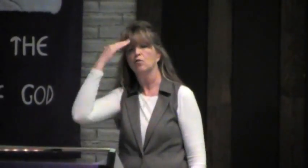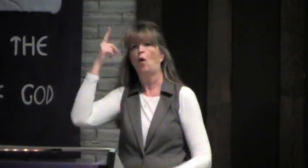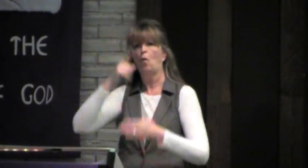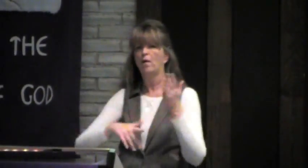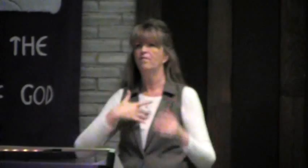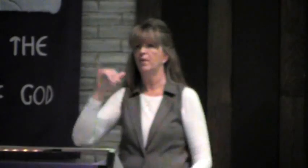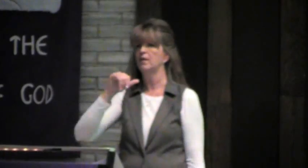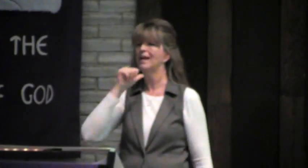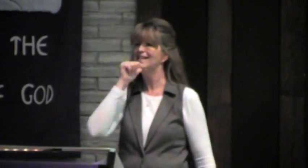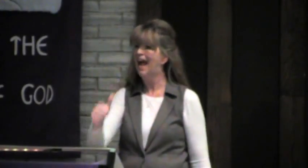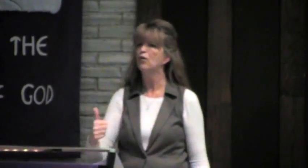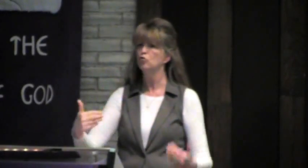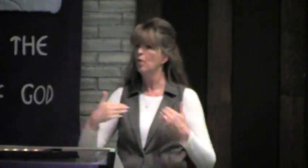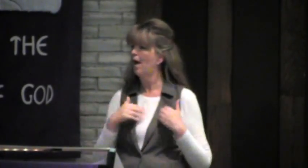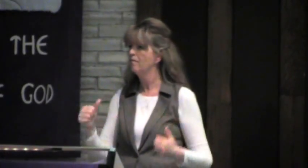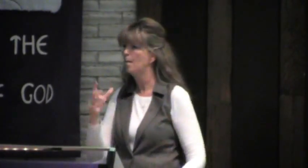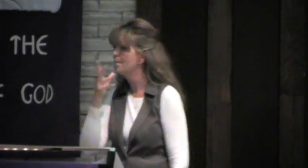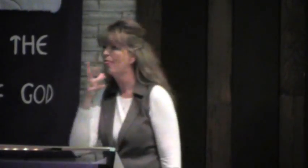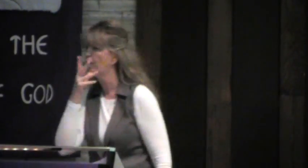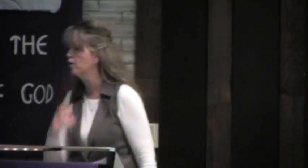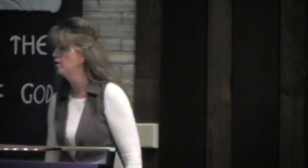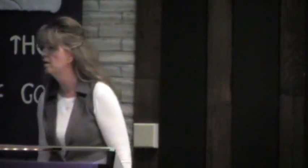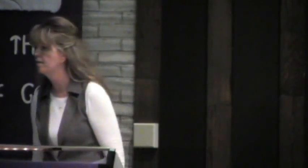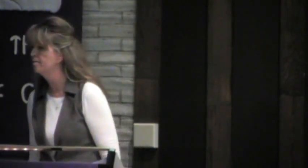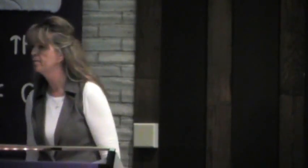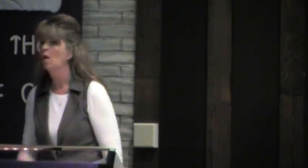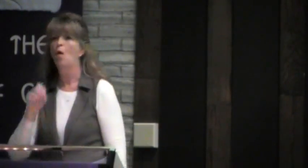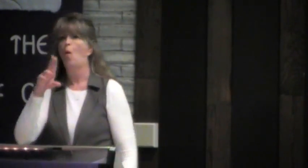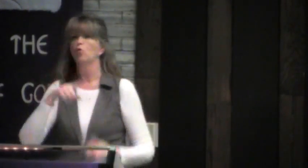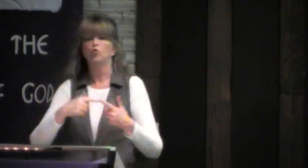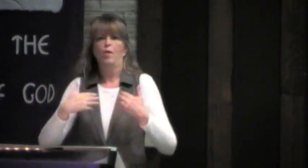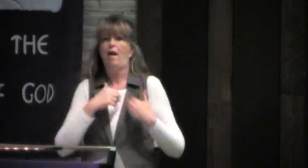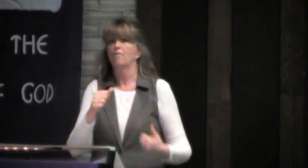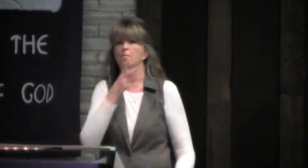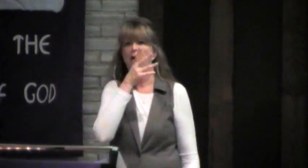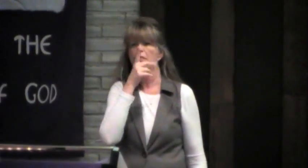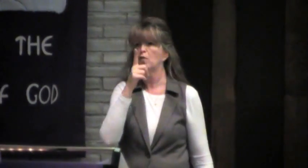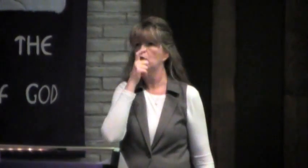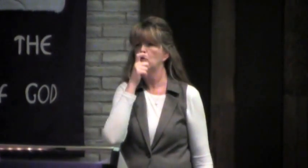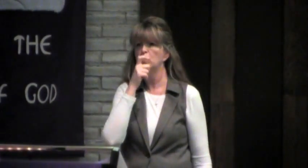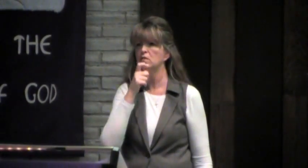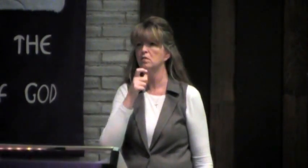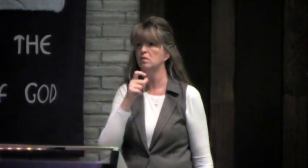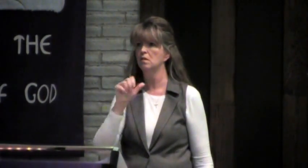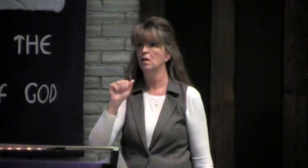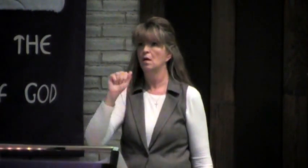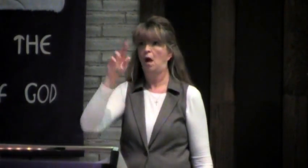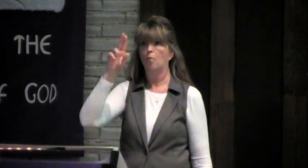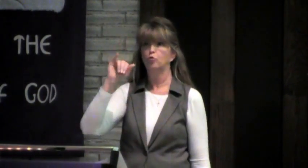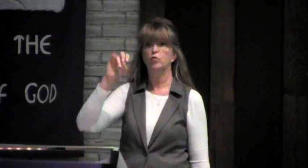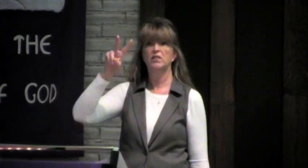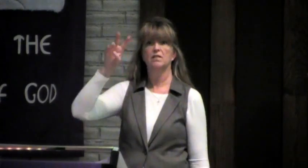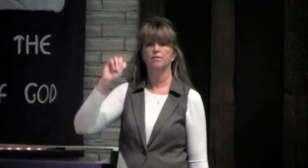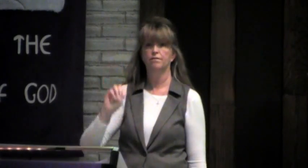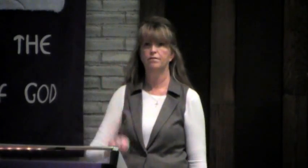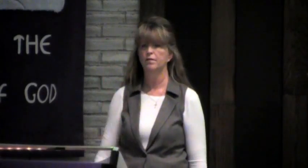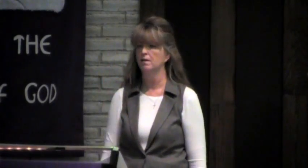Because I know what it feels like to not have a mother or to have a mother who is abusive.